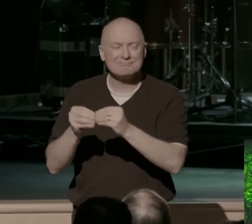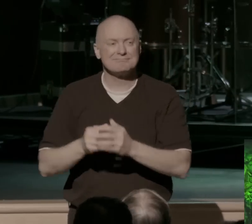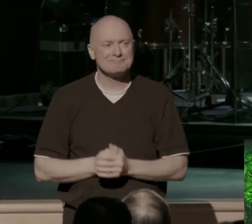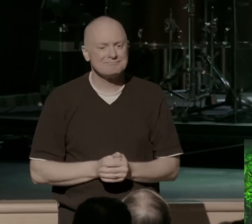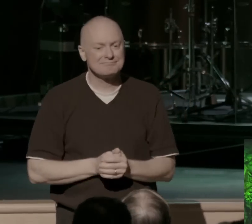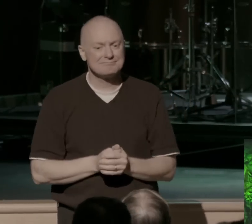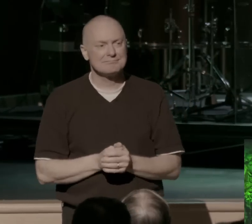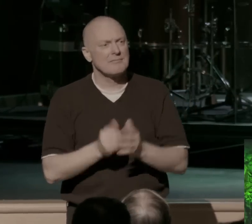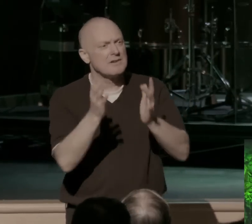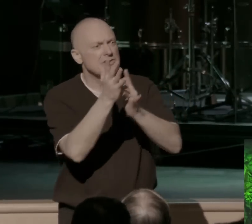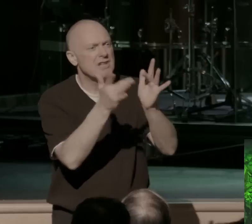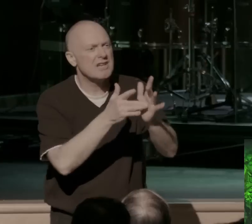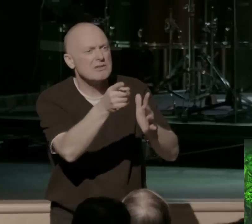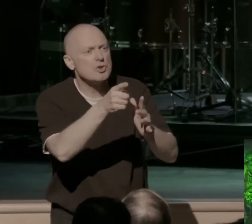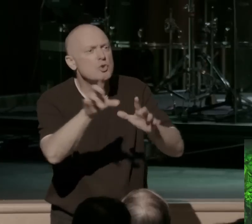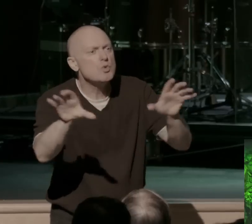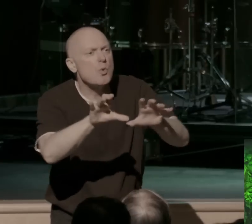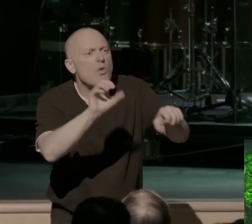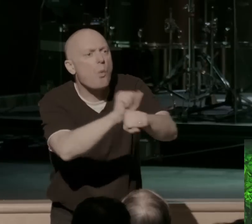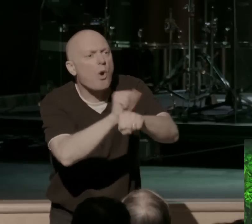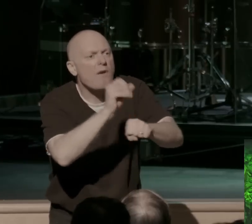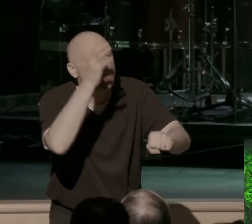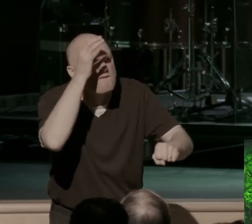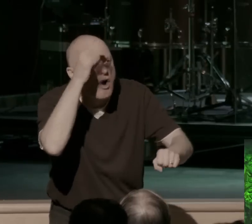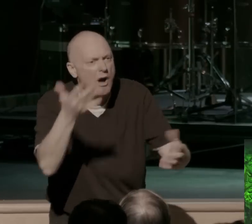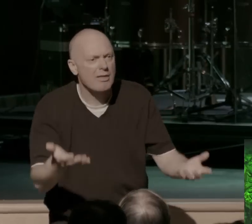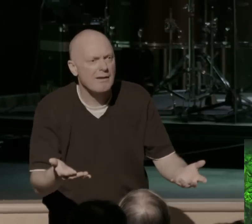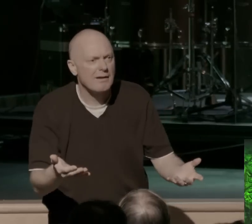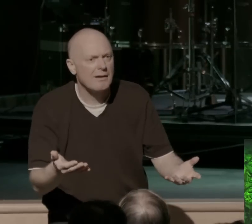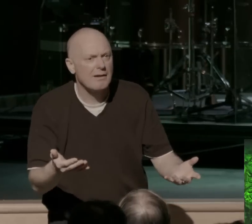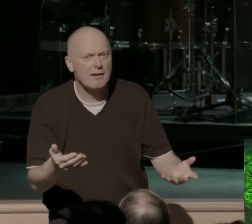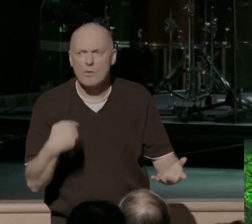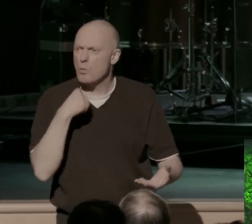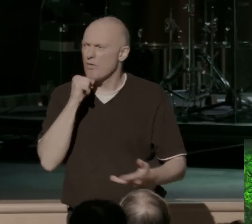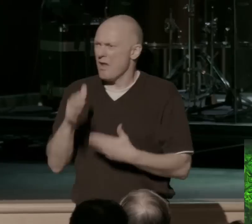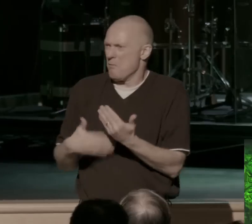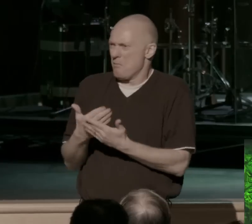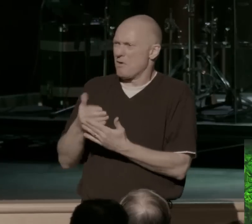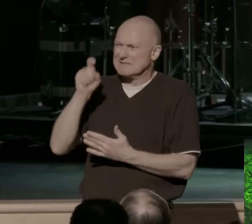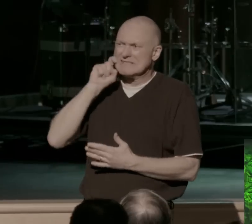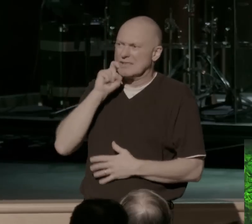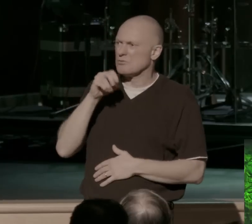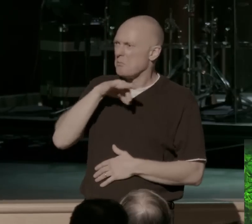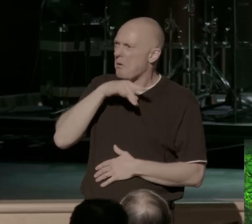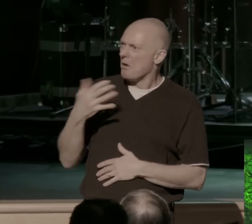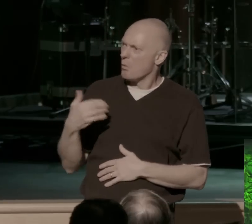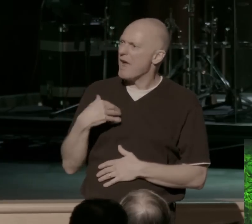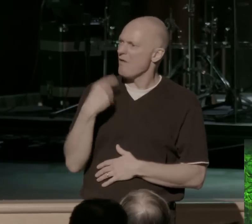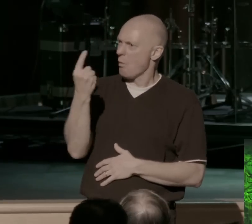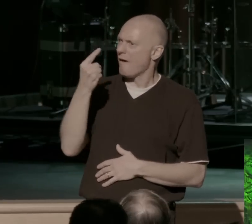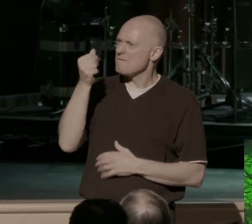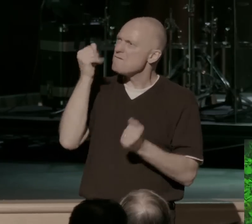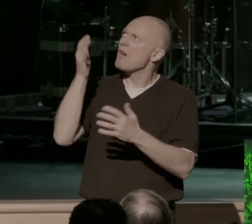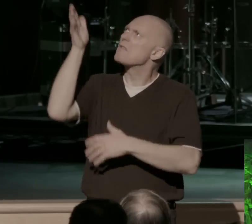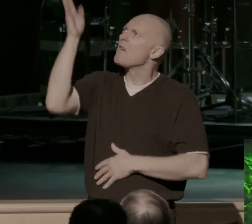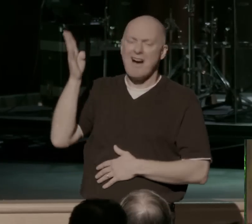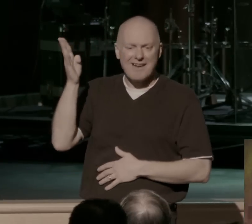Jesus says, you're doing the works of your father, didn't they? They said, wait a minute. We're not born of sexual immorality. We have one father, even God. What are they saying there?